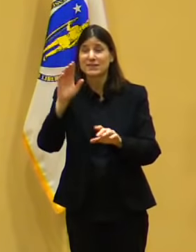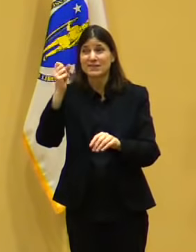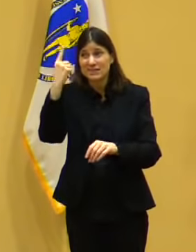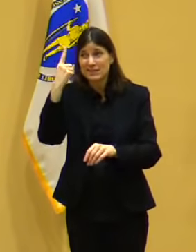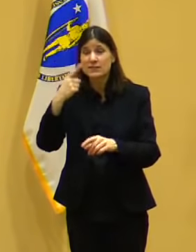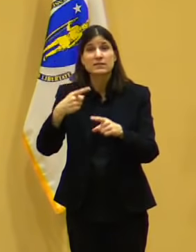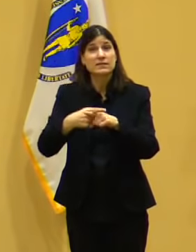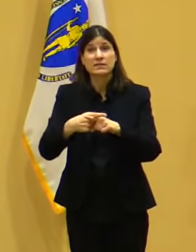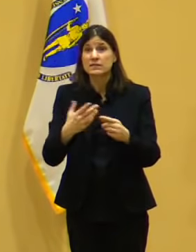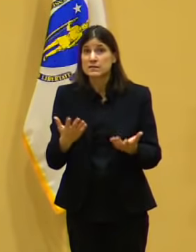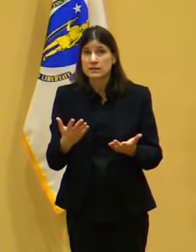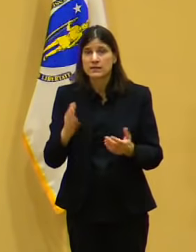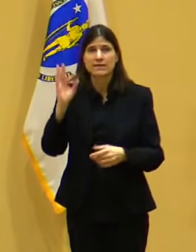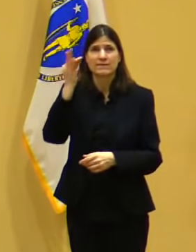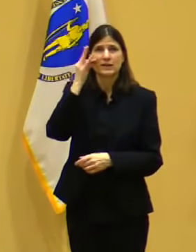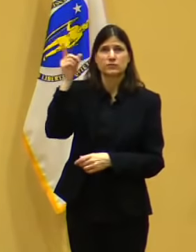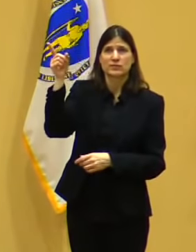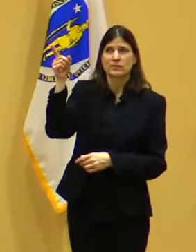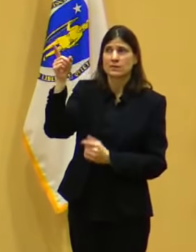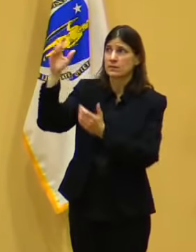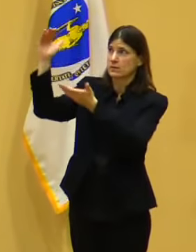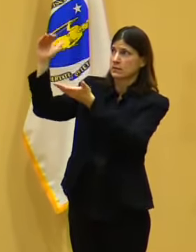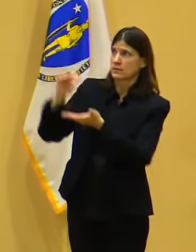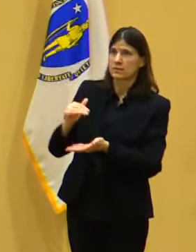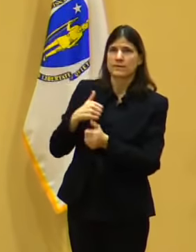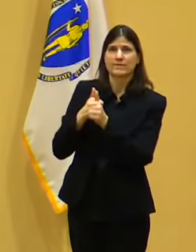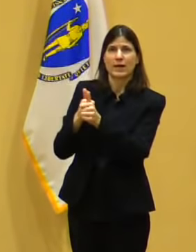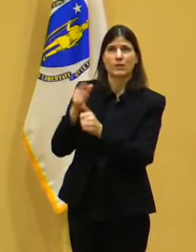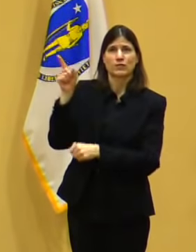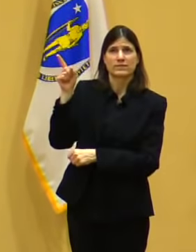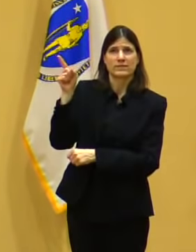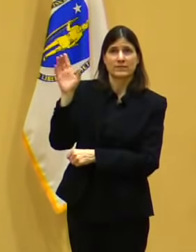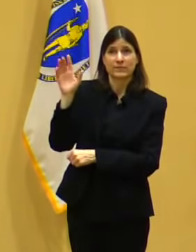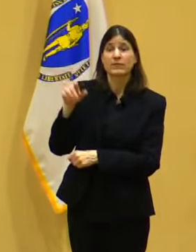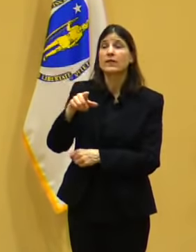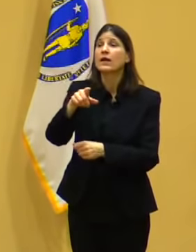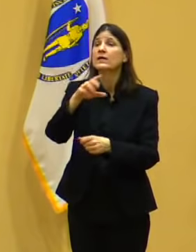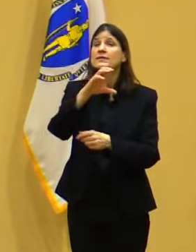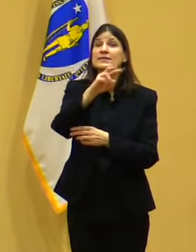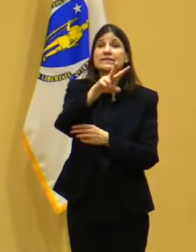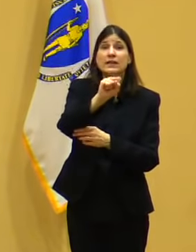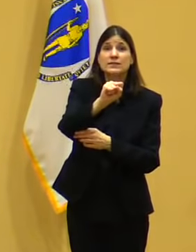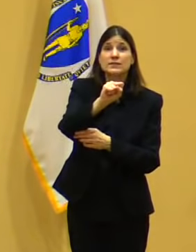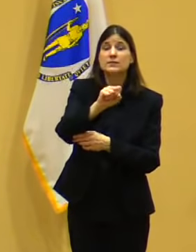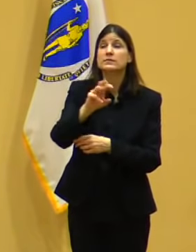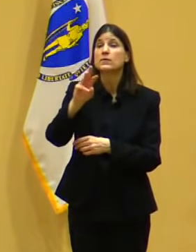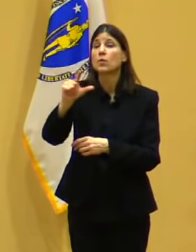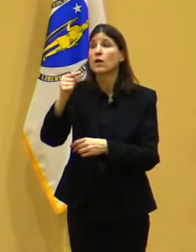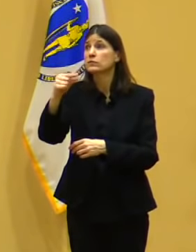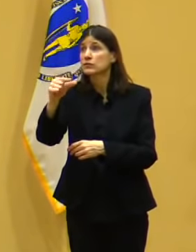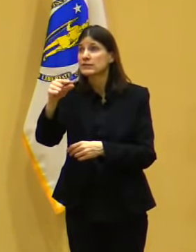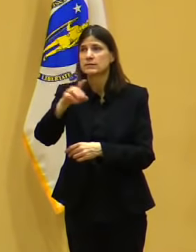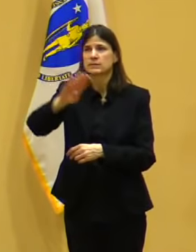it's managed by CVS and Walgreens, but it's basically run by the feds, and it's separate from the stuff we're doing.